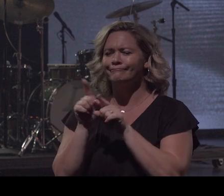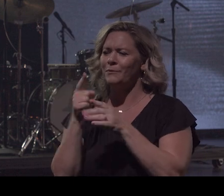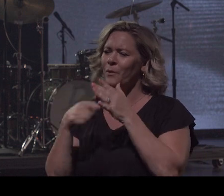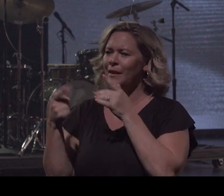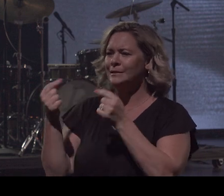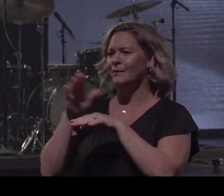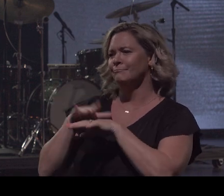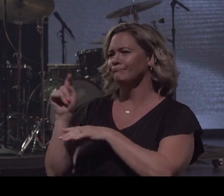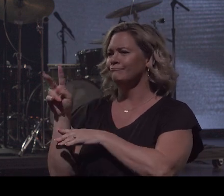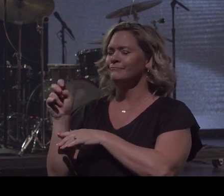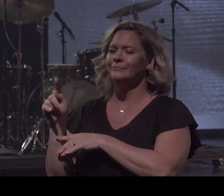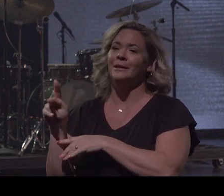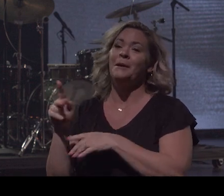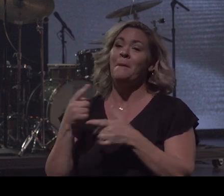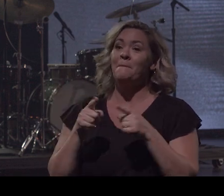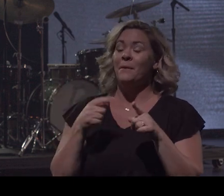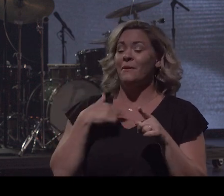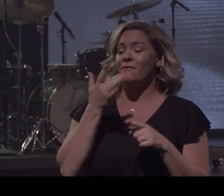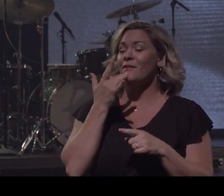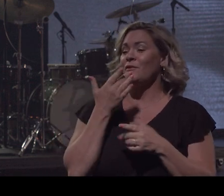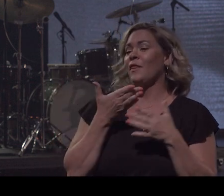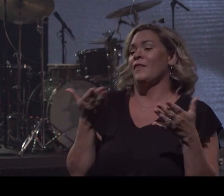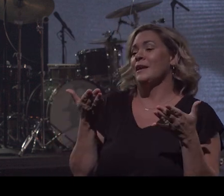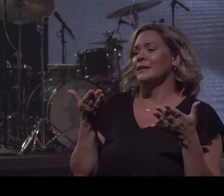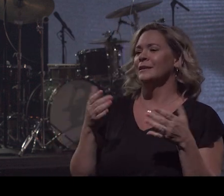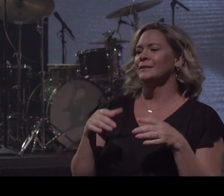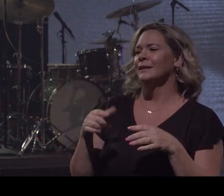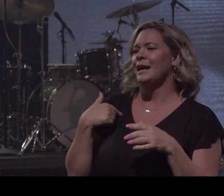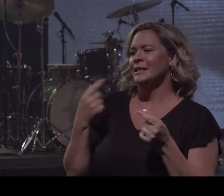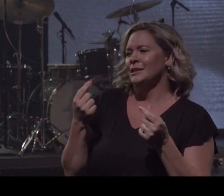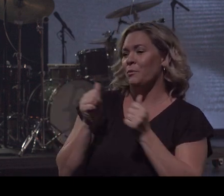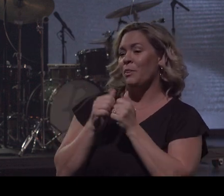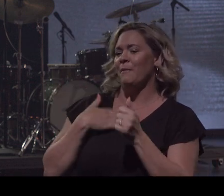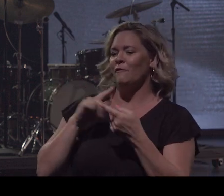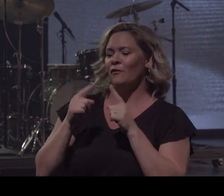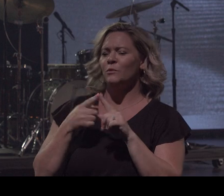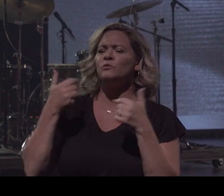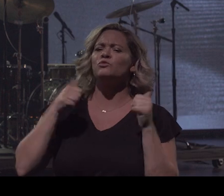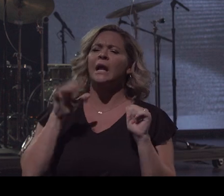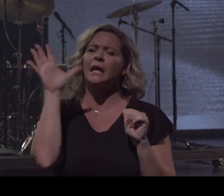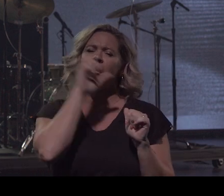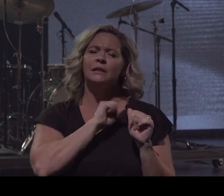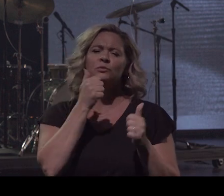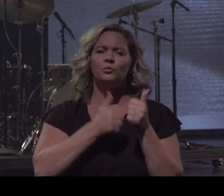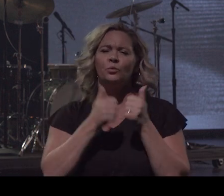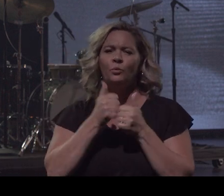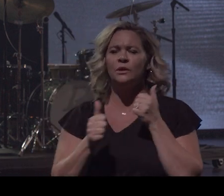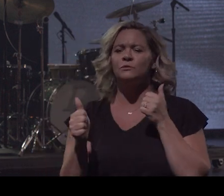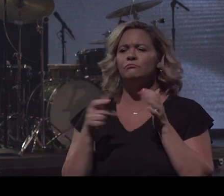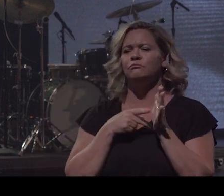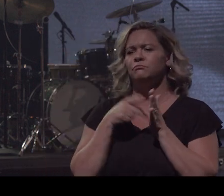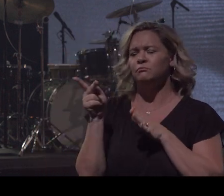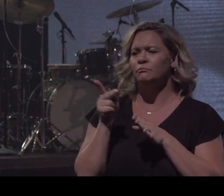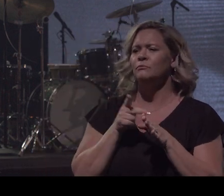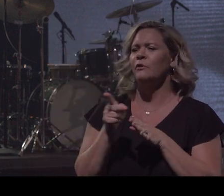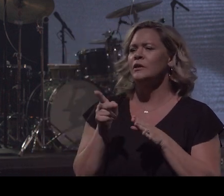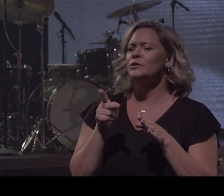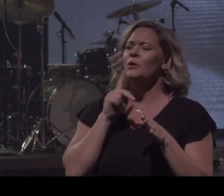one of the most favorite things that we did as friends is we would try to guess which professional baseball player you were based on your